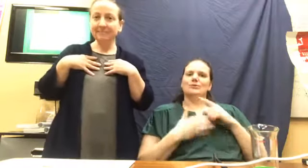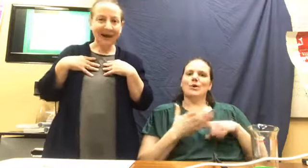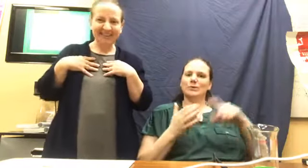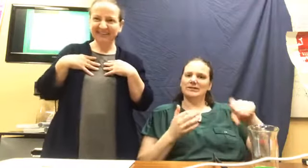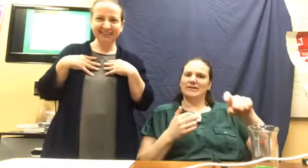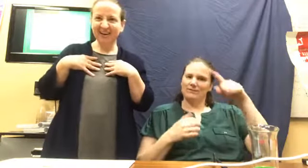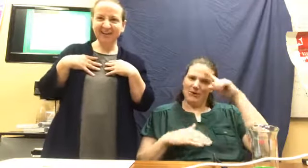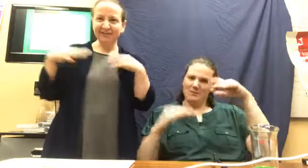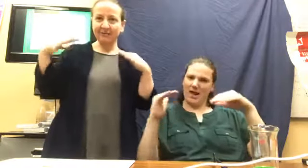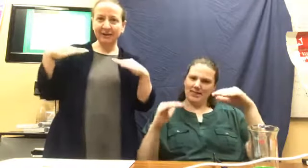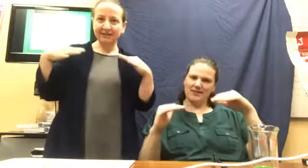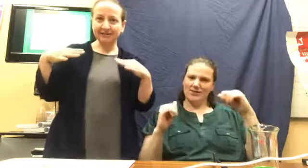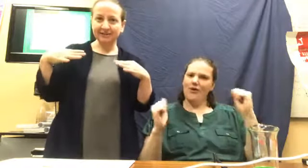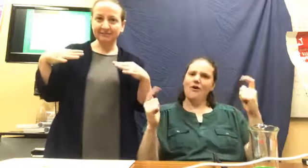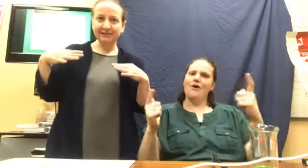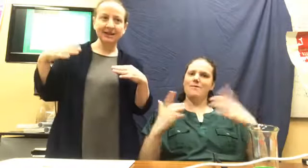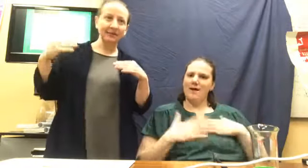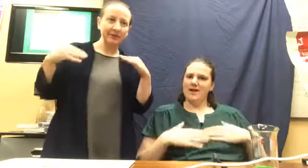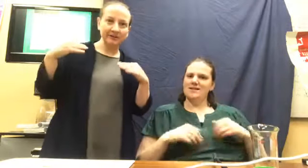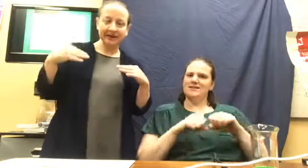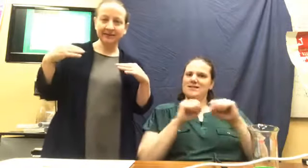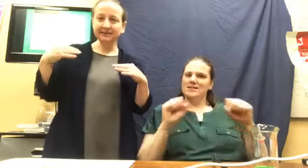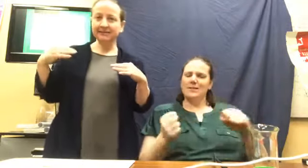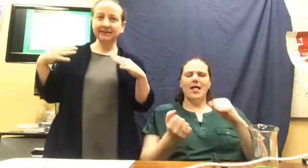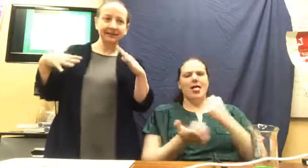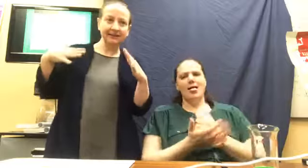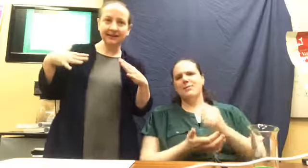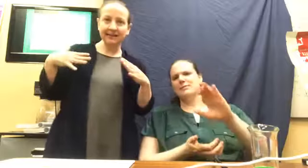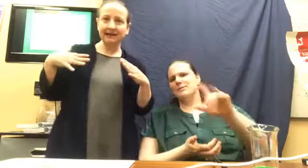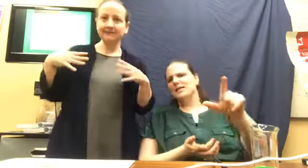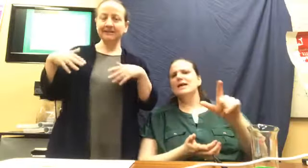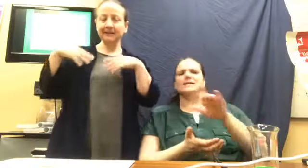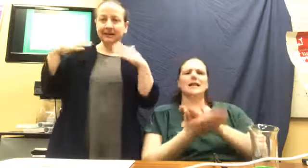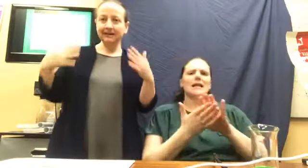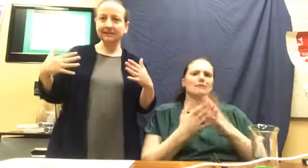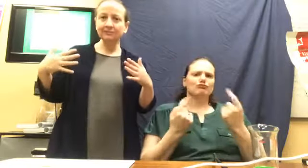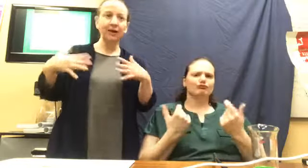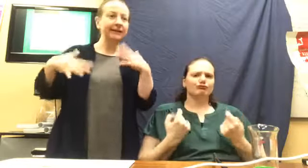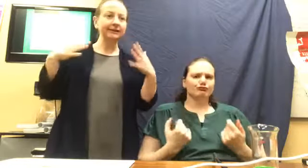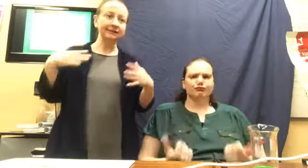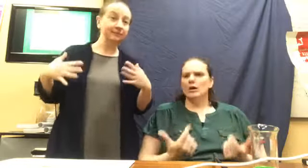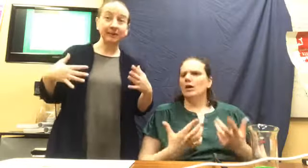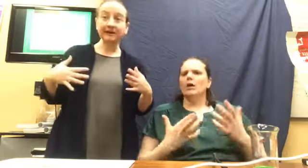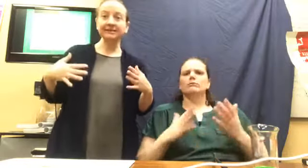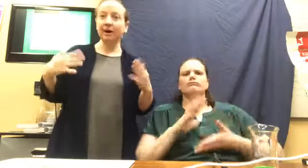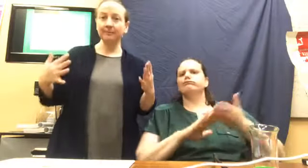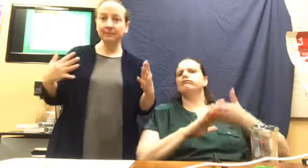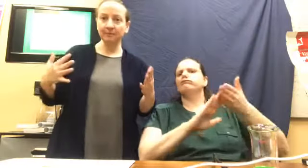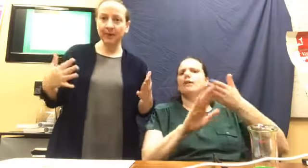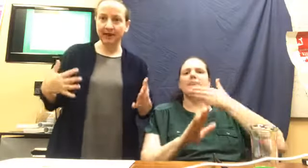balance all of our body systems to help ourselves, to clean us out, to get us running the best optimal way.